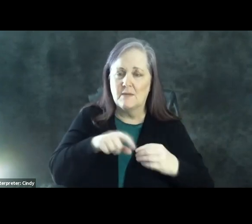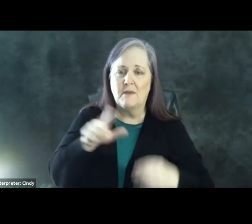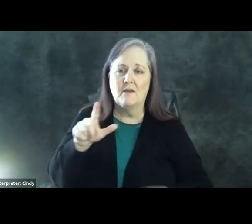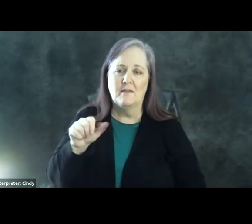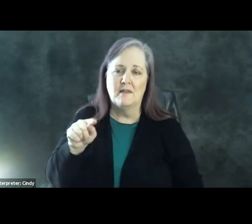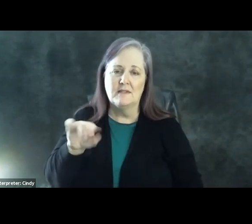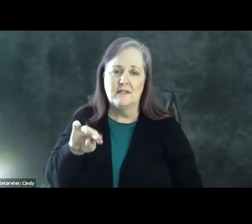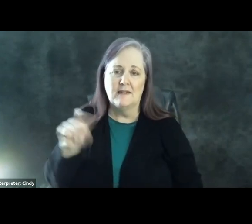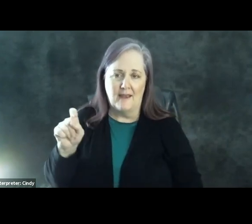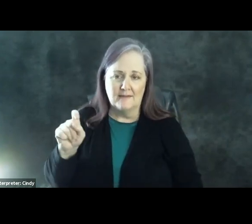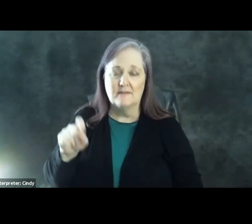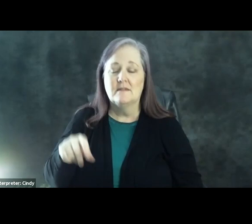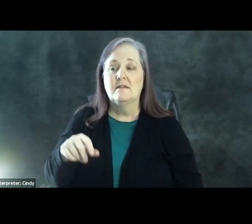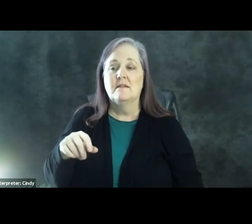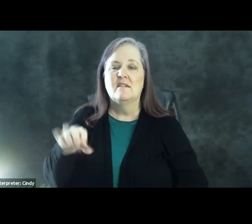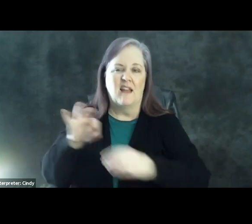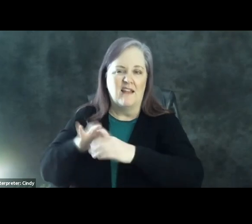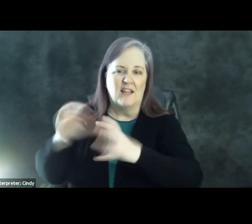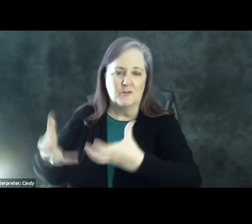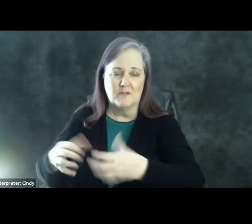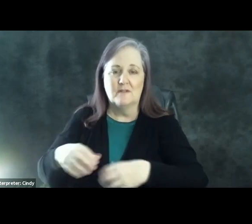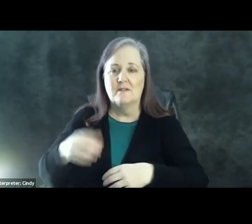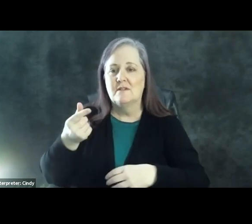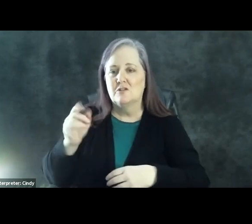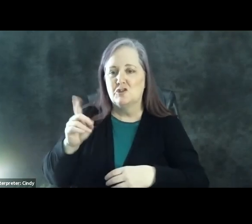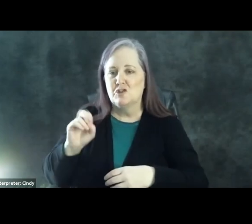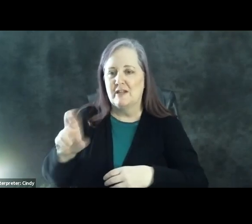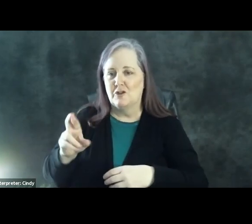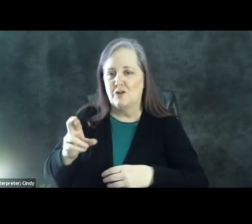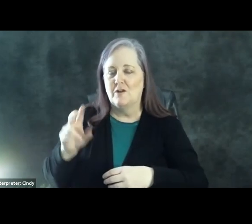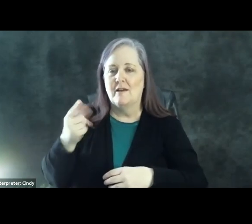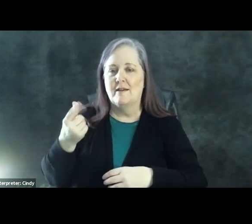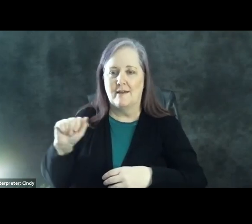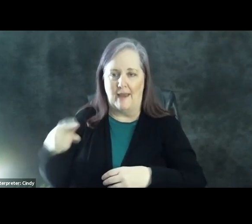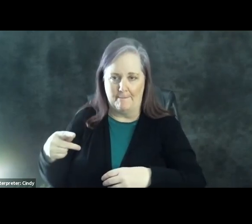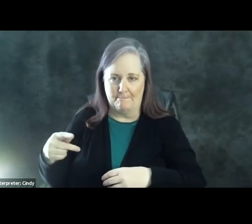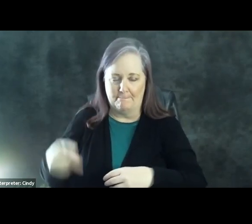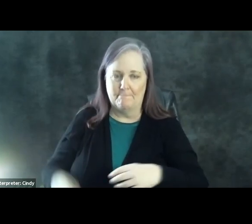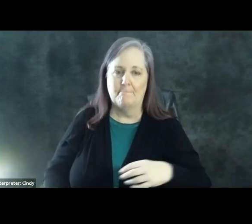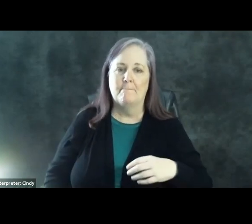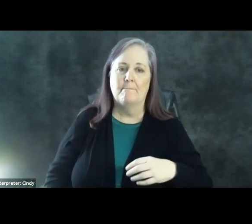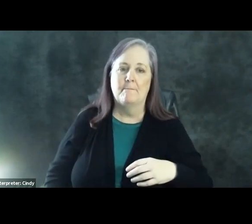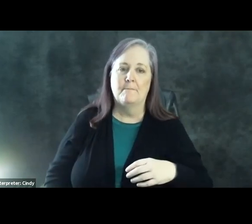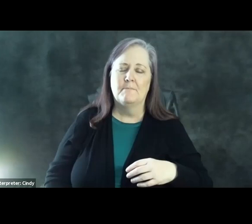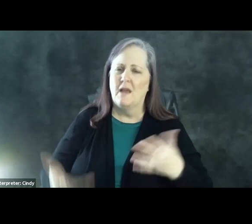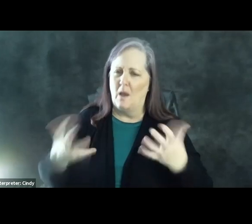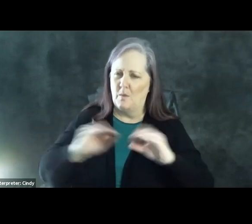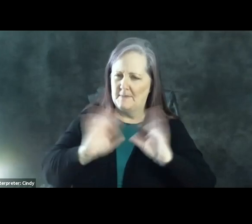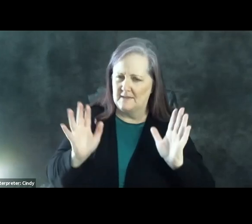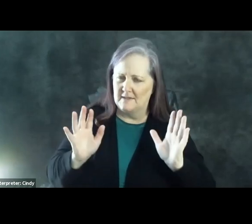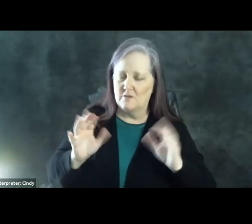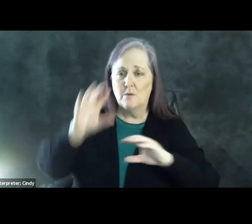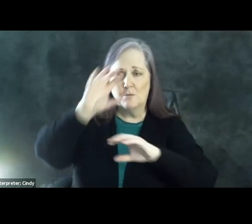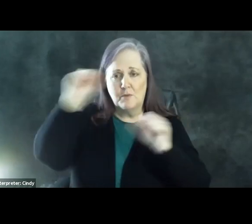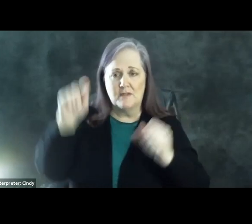is the gender gap between Latinas and Latinos. So just so that I'm totally clear, President